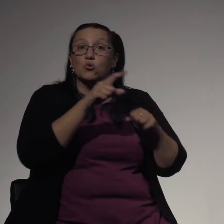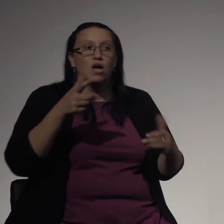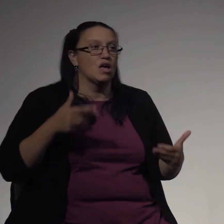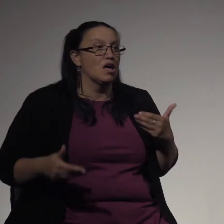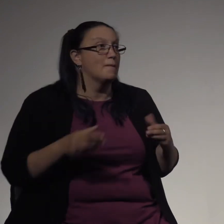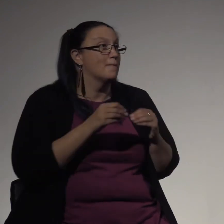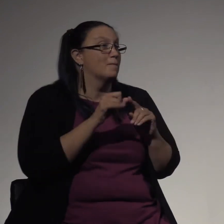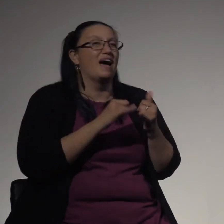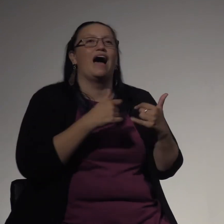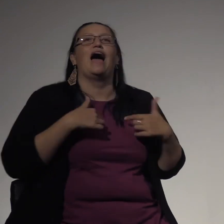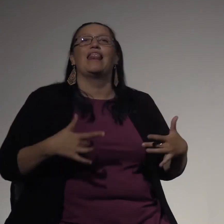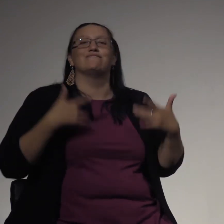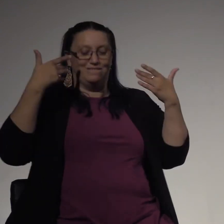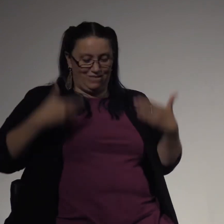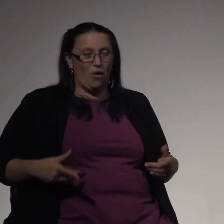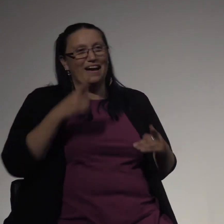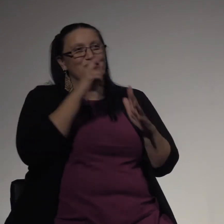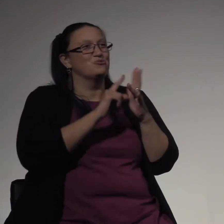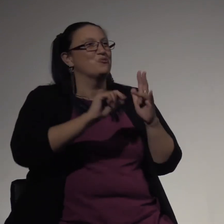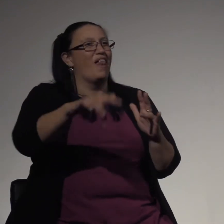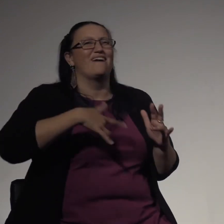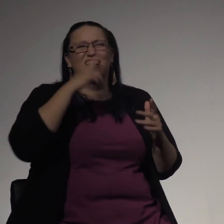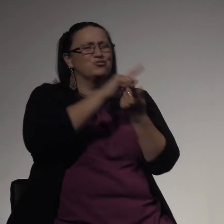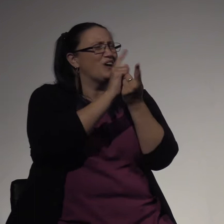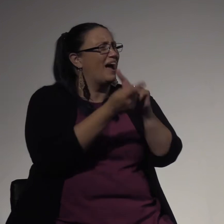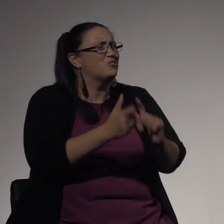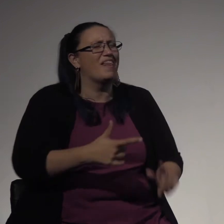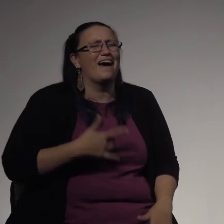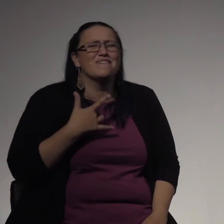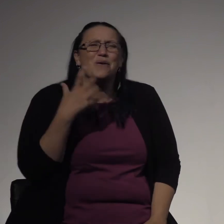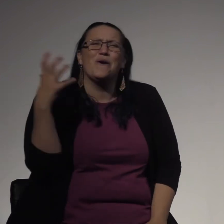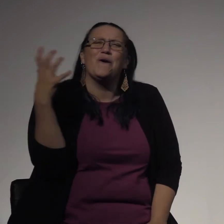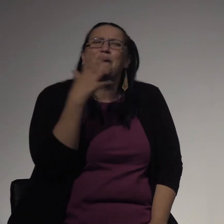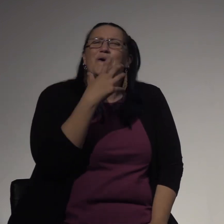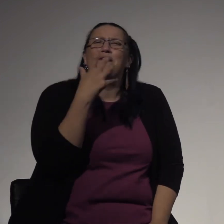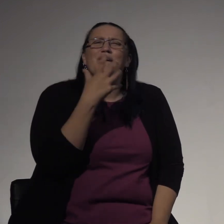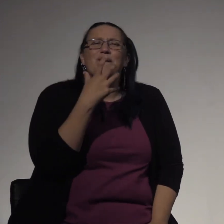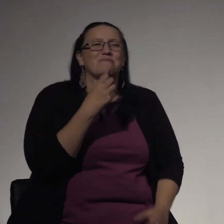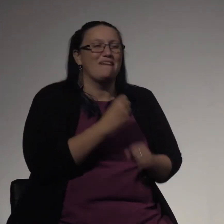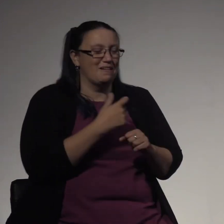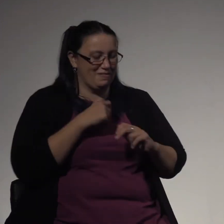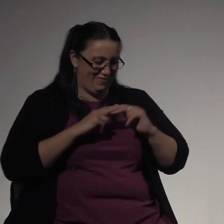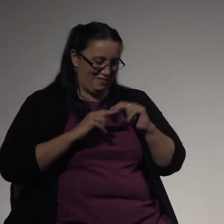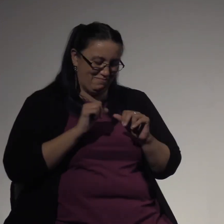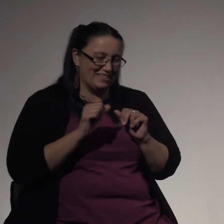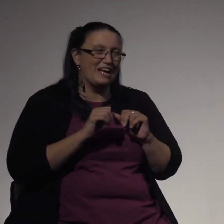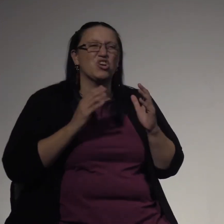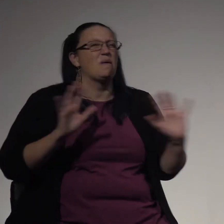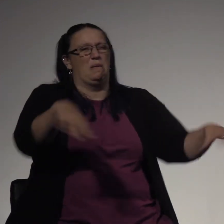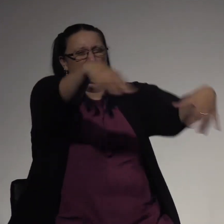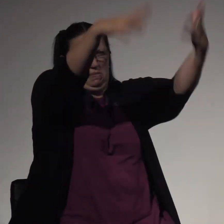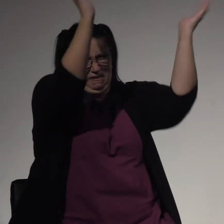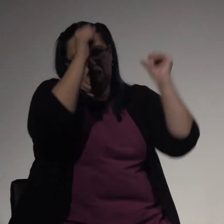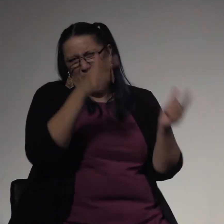I am the living embodiment of what it can do to your life. And it has played an instrumental role in developing as a human being, blah, blah, blah, blah, blah.